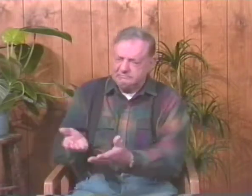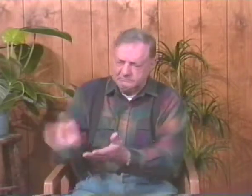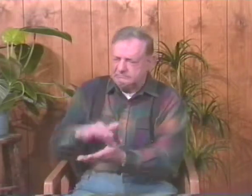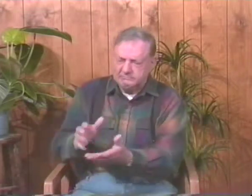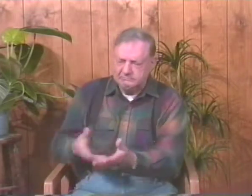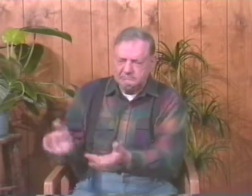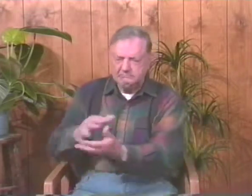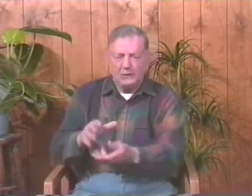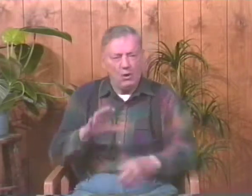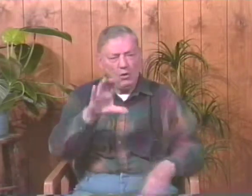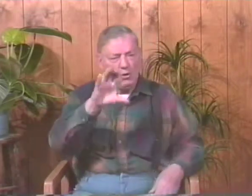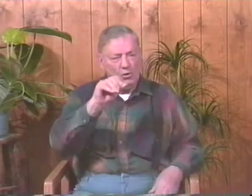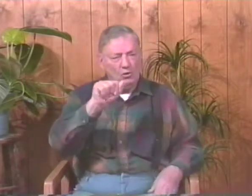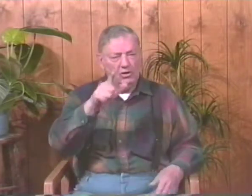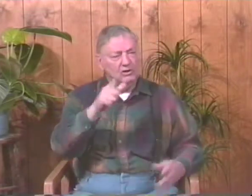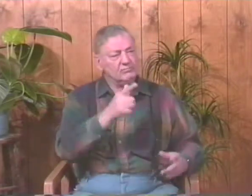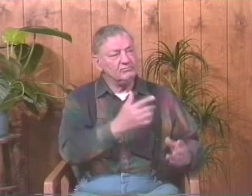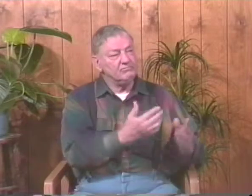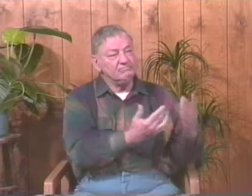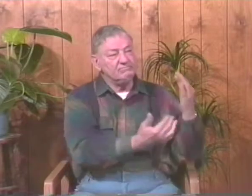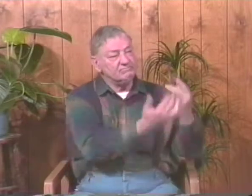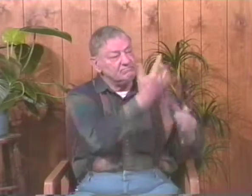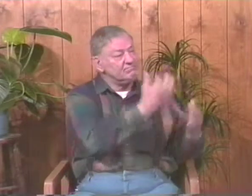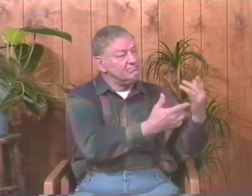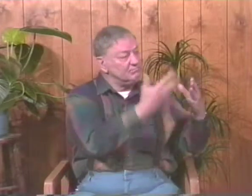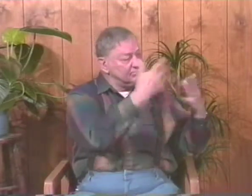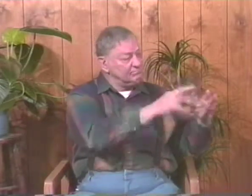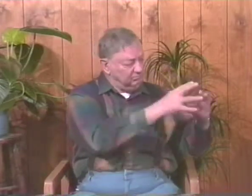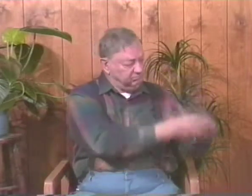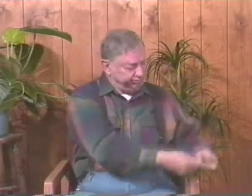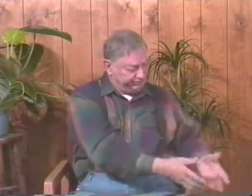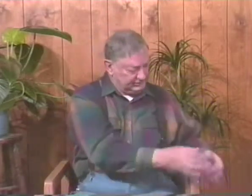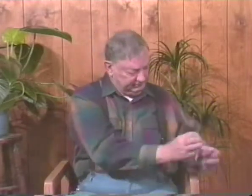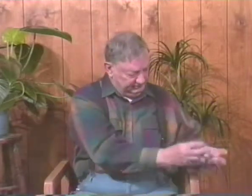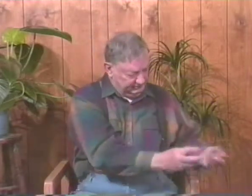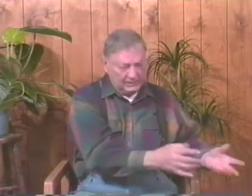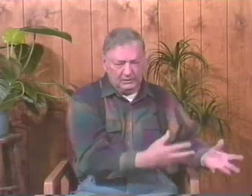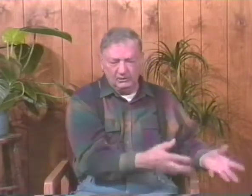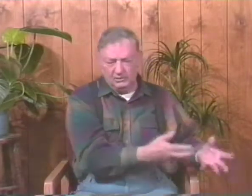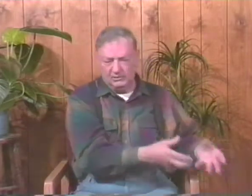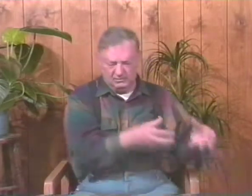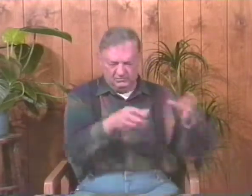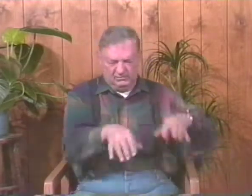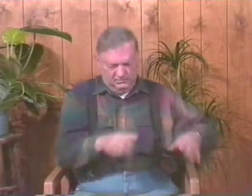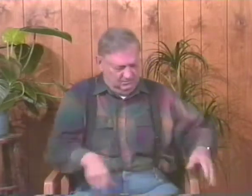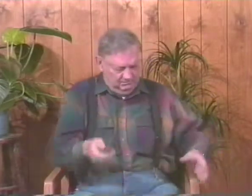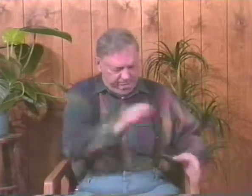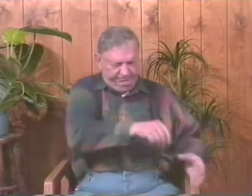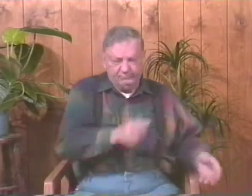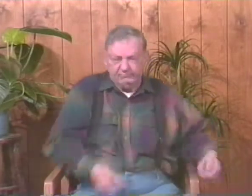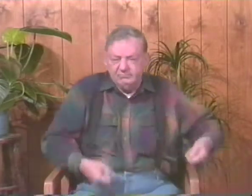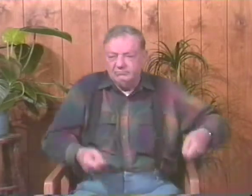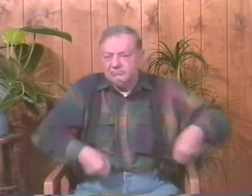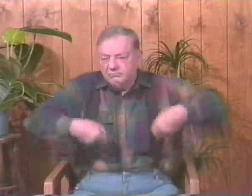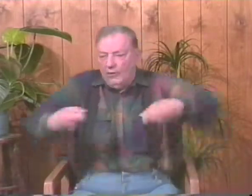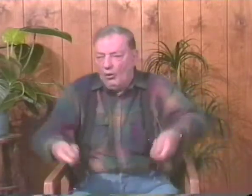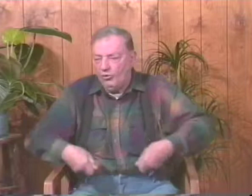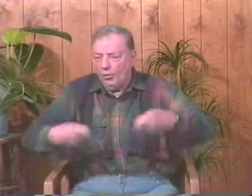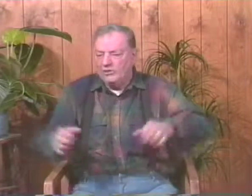track. He was always out there fussing with it. And they'd take coal from the burner when it was burned, and they would cart it